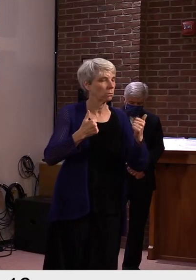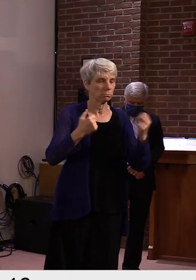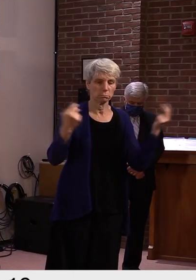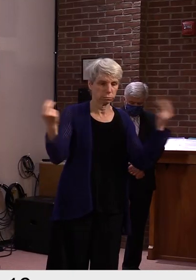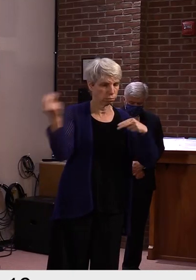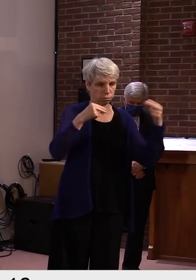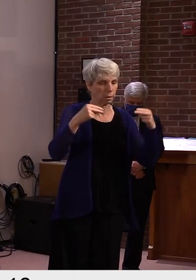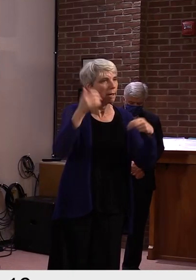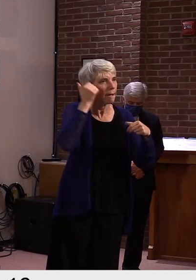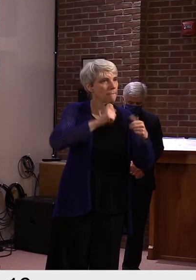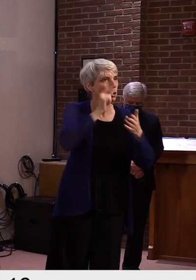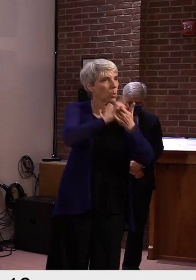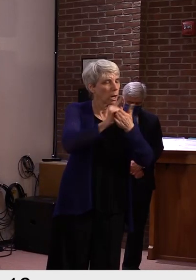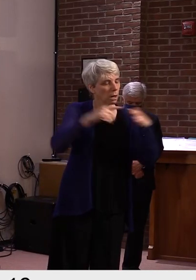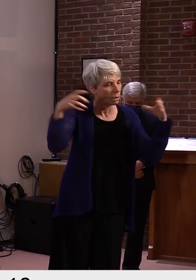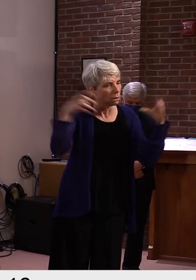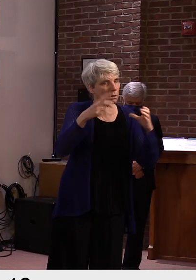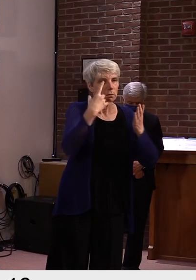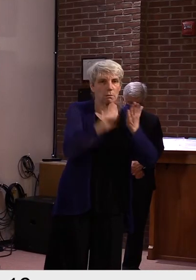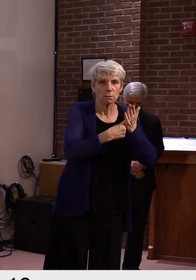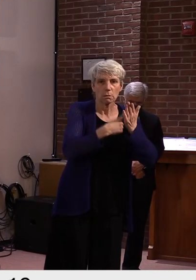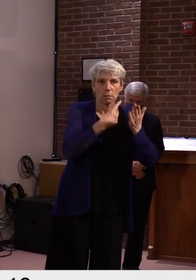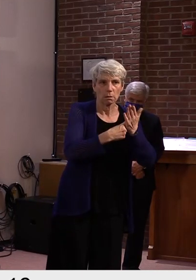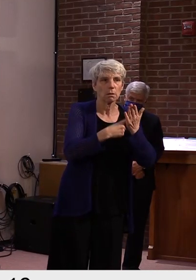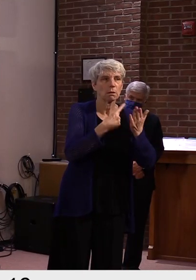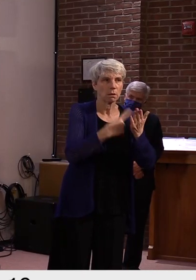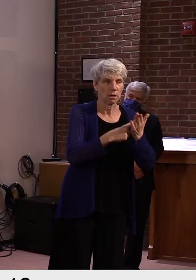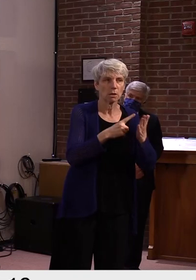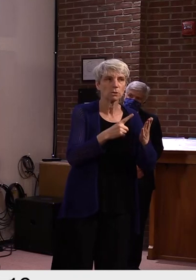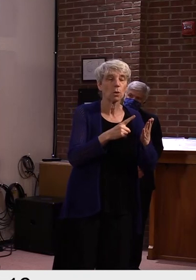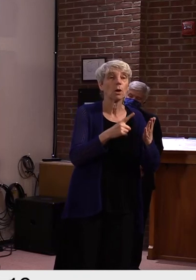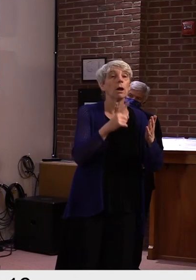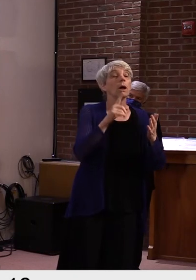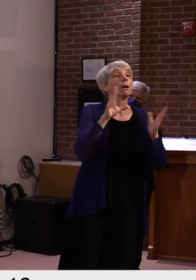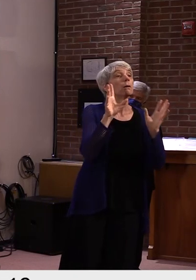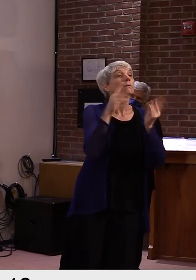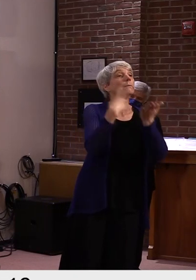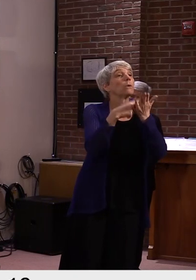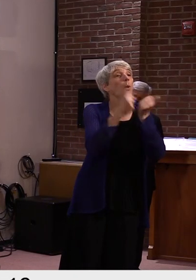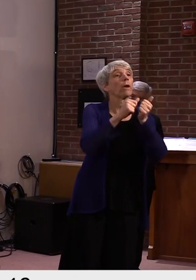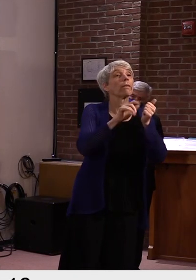I just think it's important to put that in a little bit of context as well. Thanks.